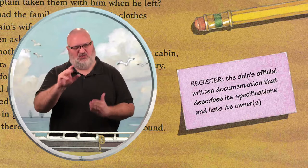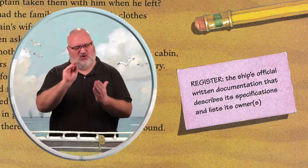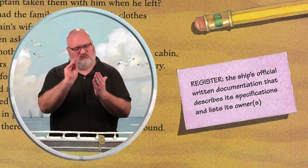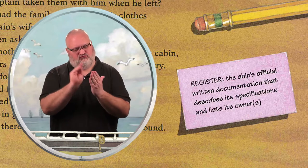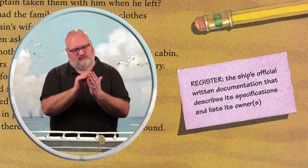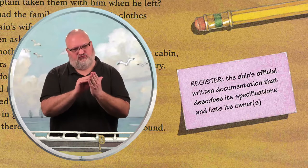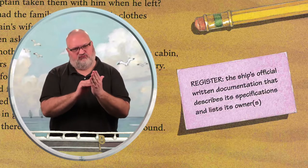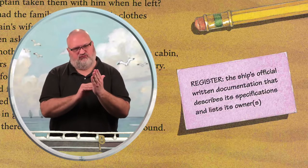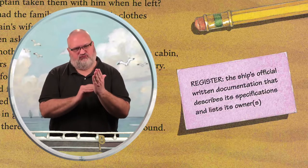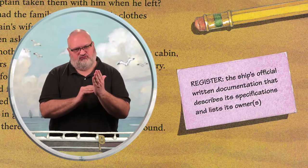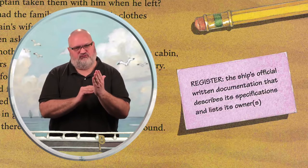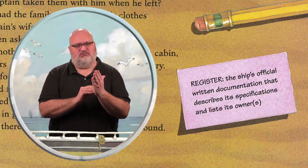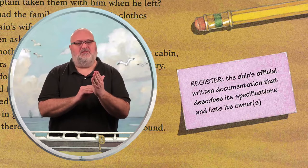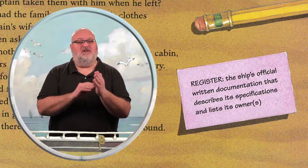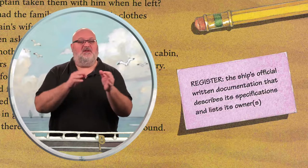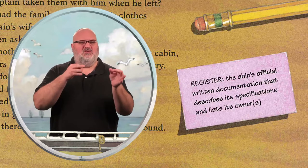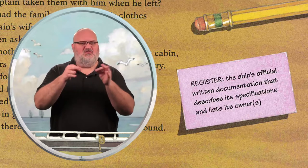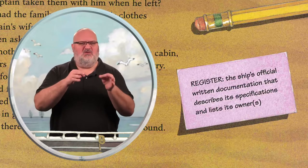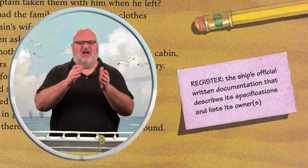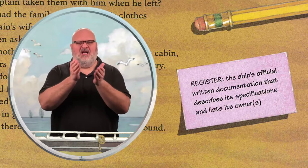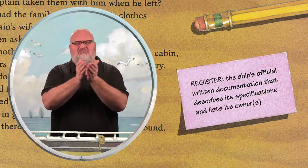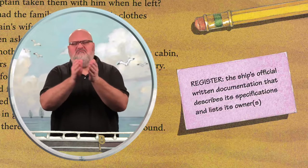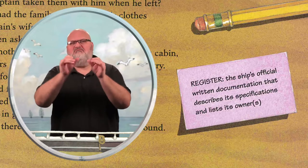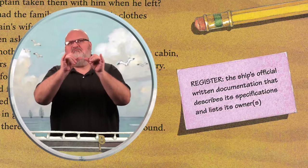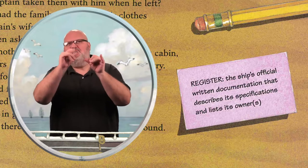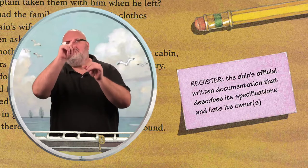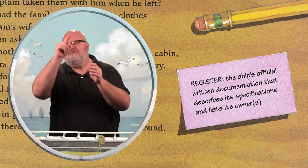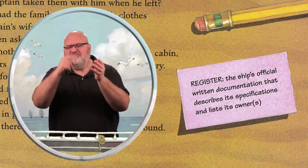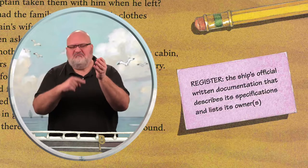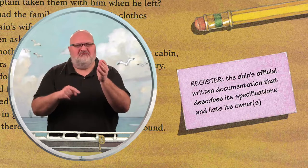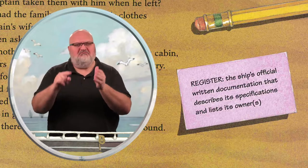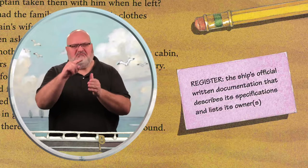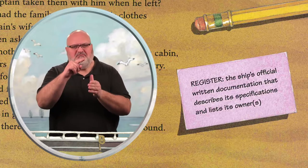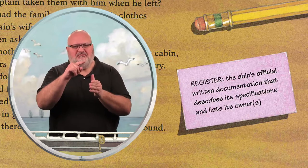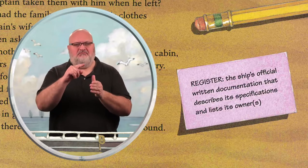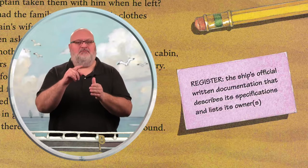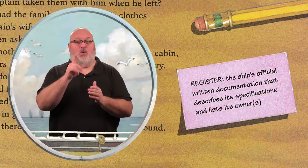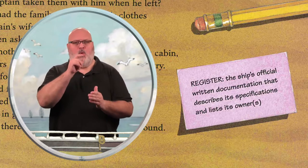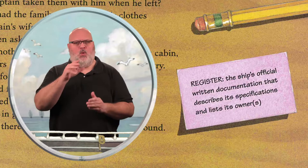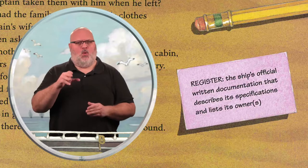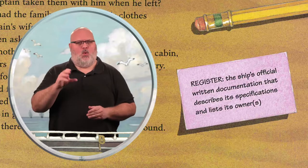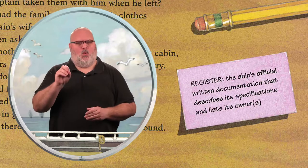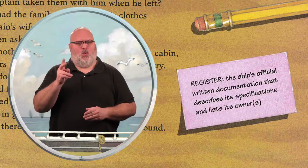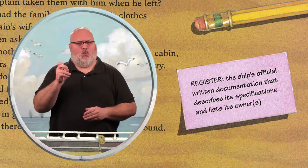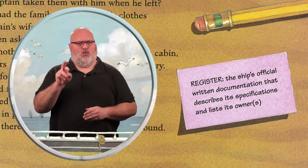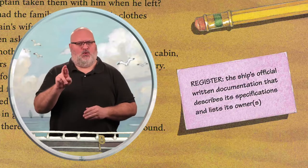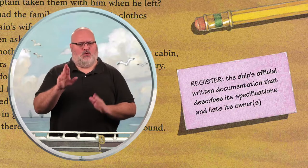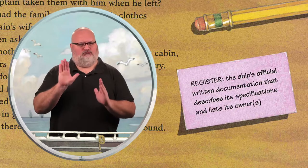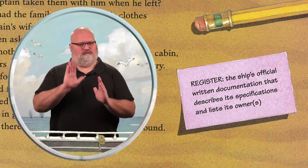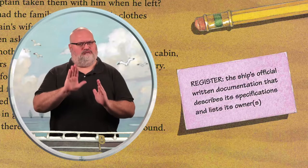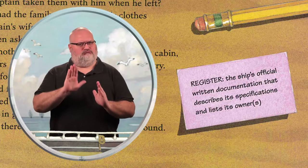The ship's official written documentation that describes its specifications and lists its owners.